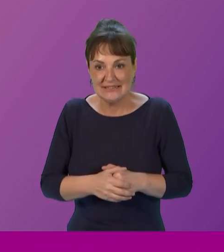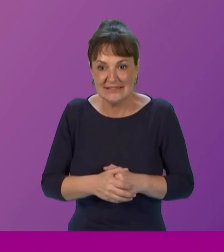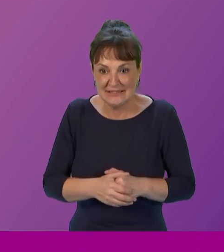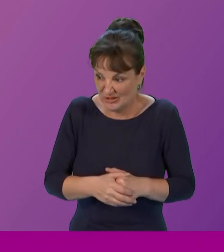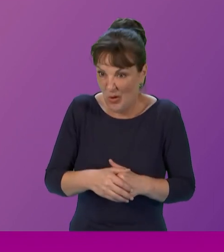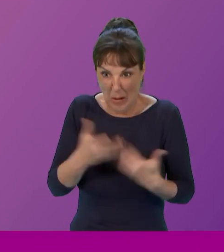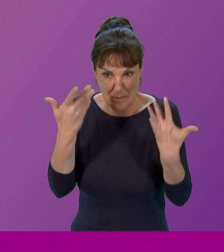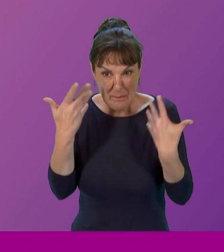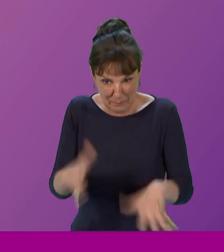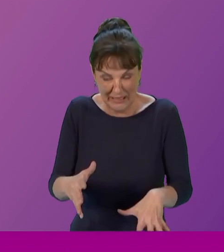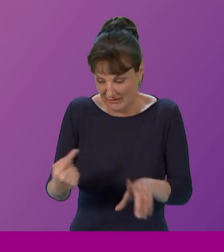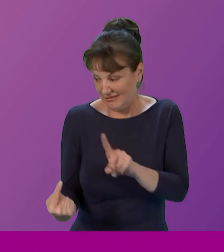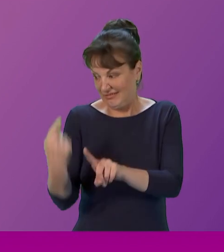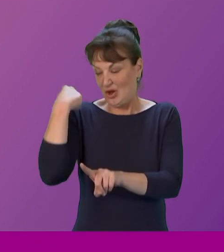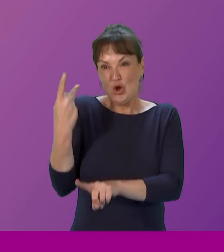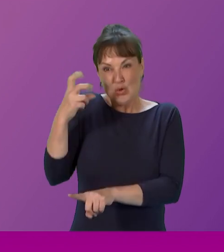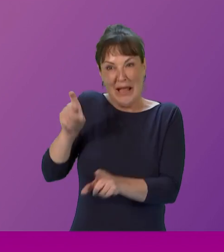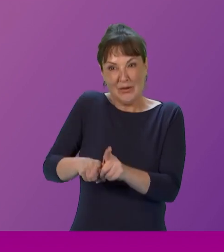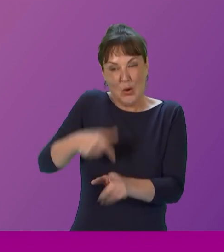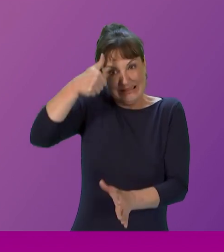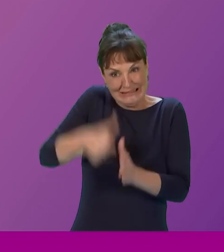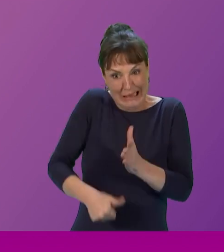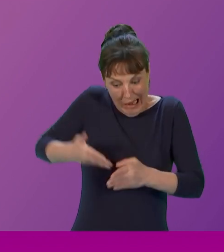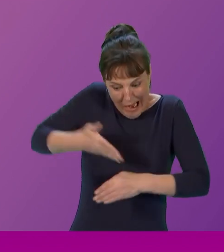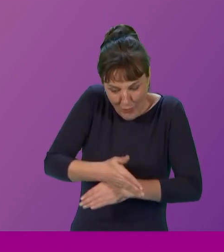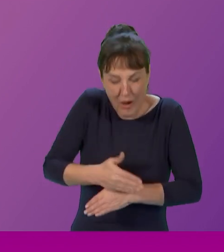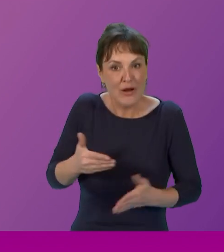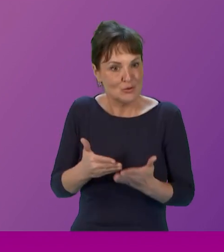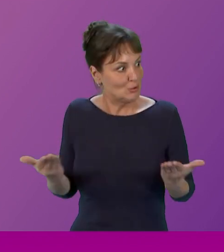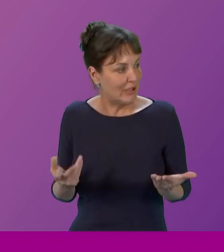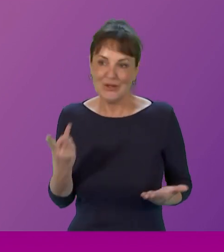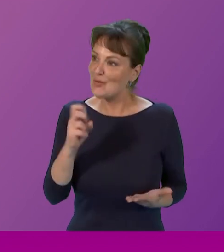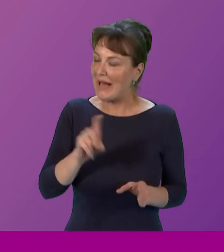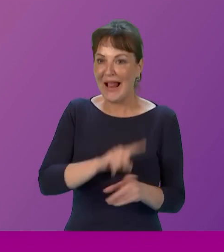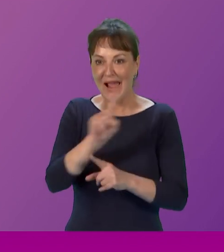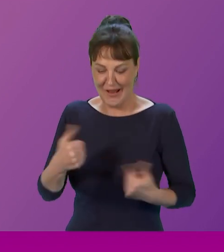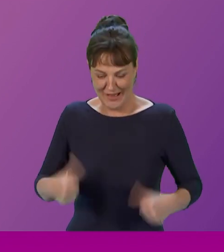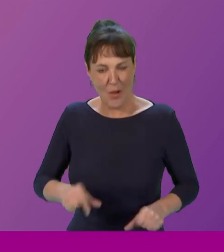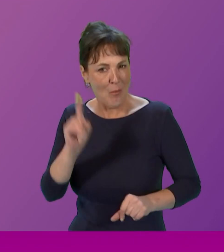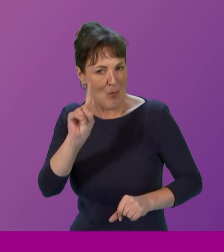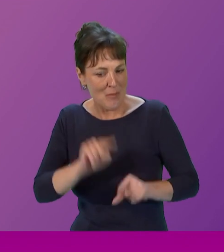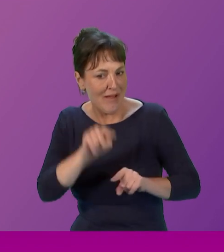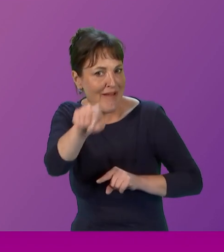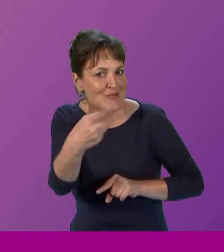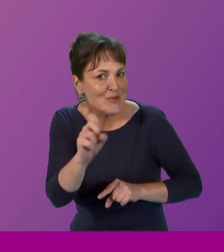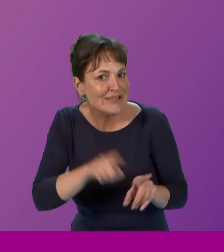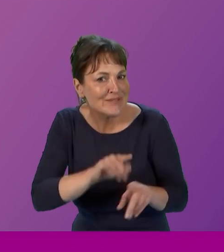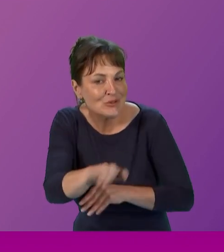work. Where would you like to see us? Where do you think we'll be in 20 years' time? Yeah. I mean, we have come a long way, but we've a way to go.